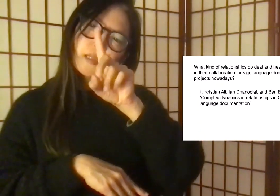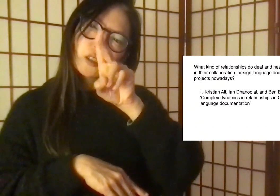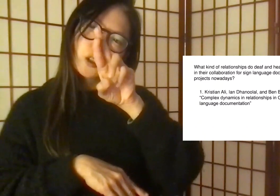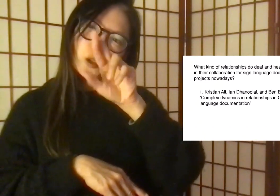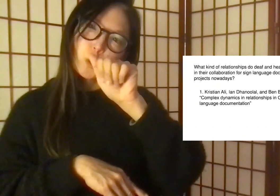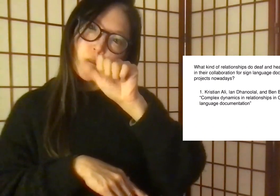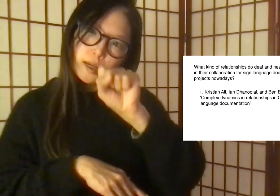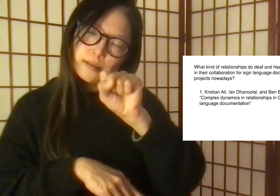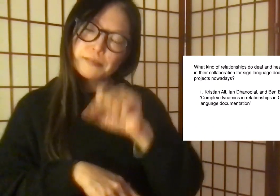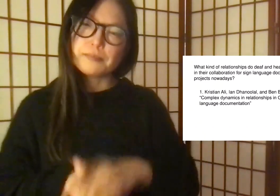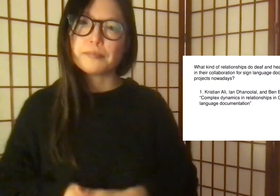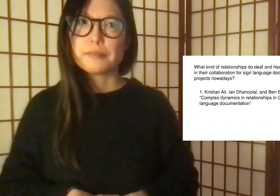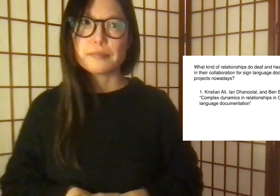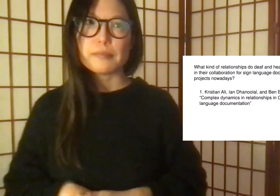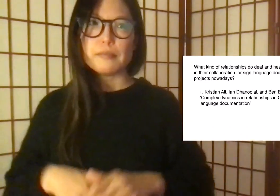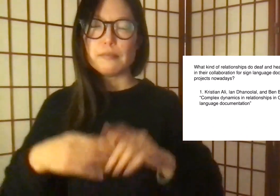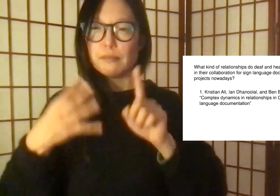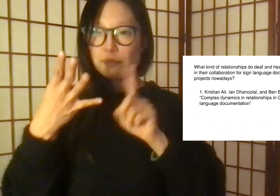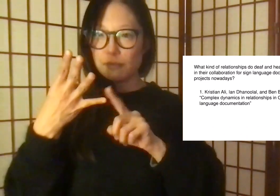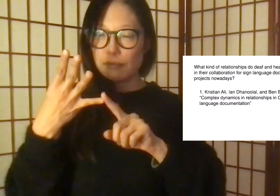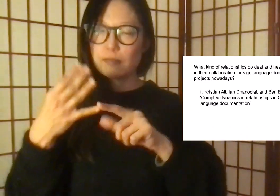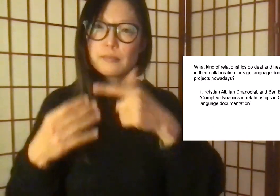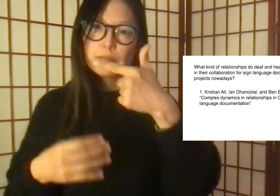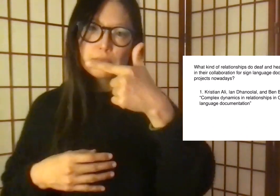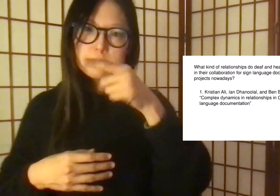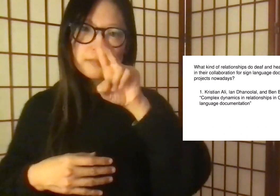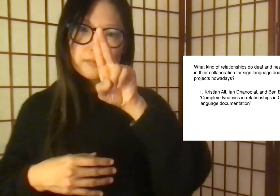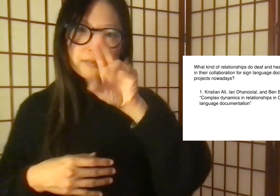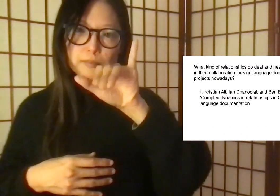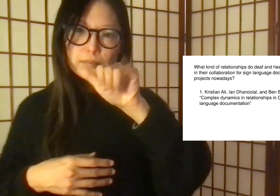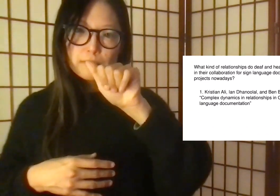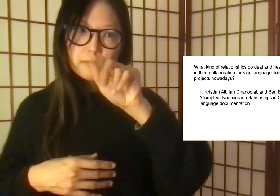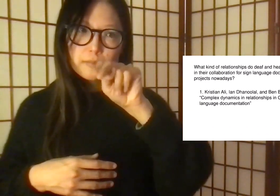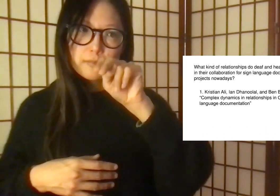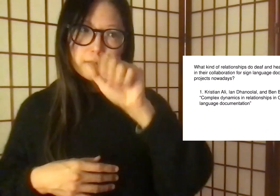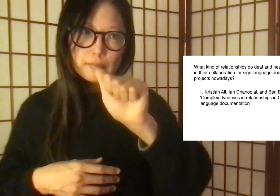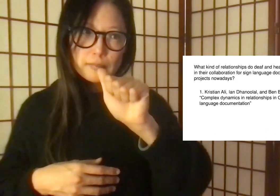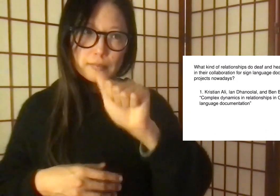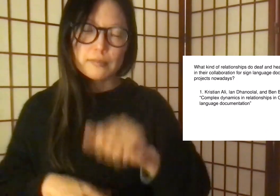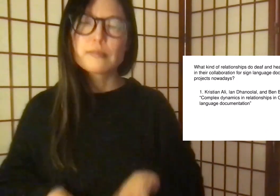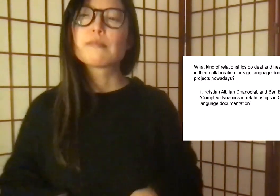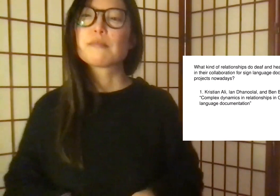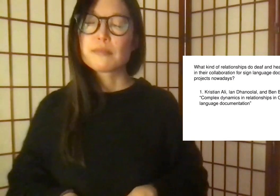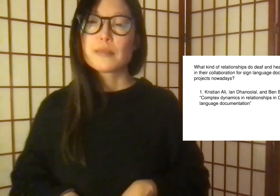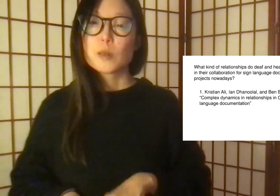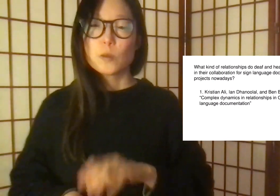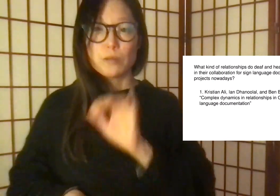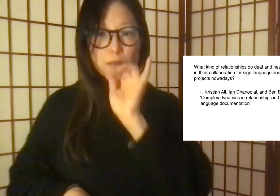Bay Islands in Honduras, and Guyana.